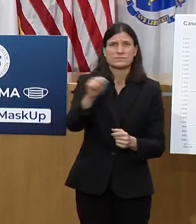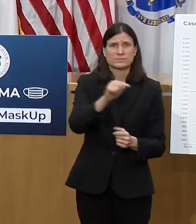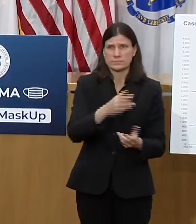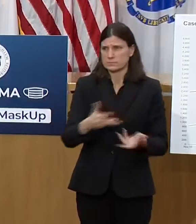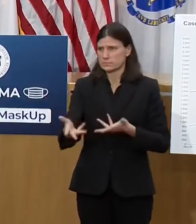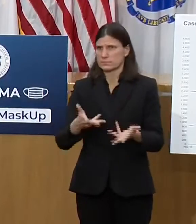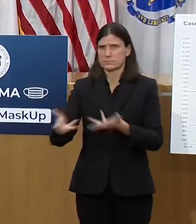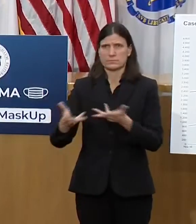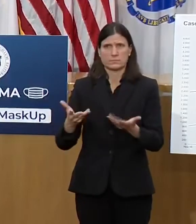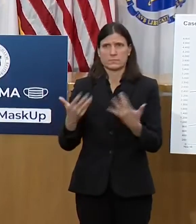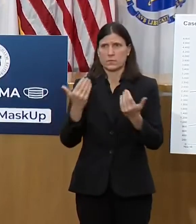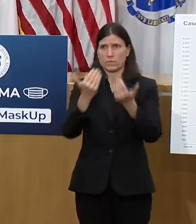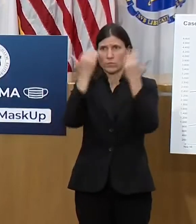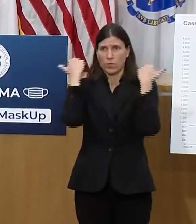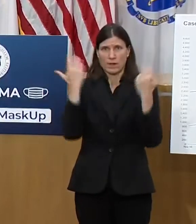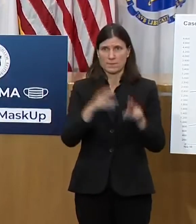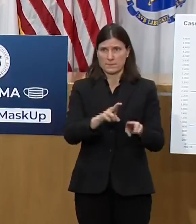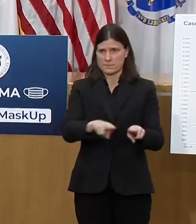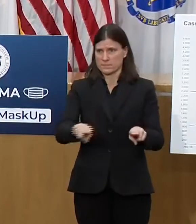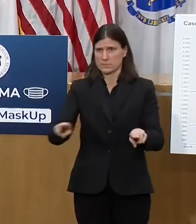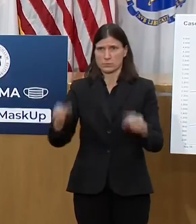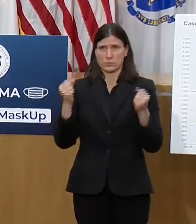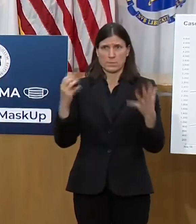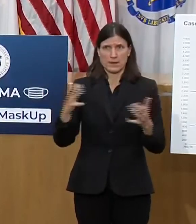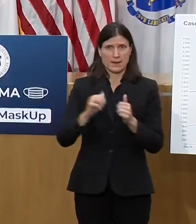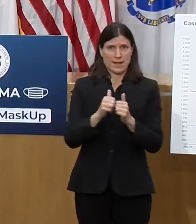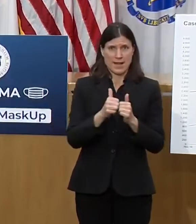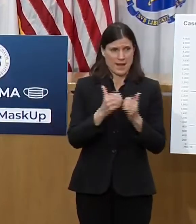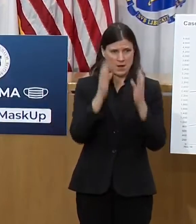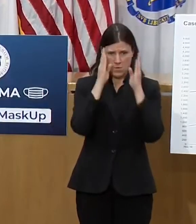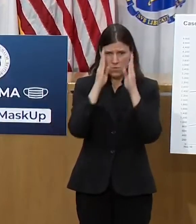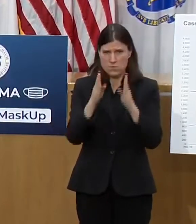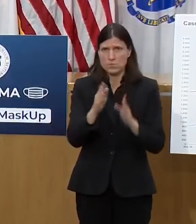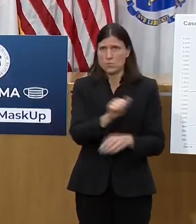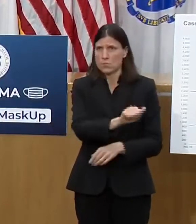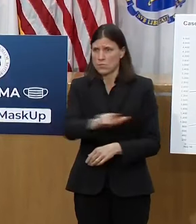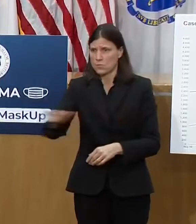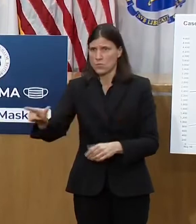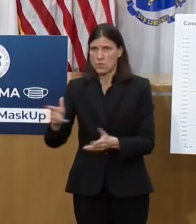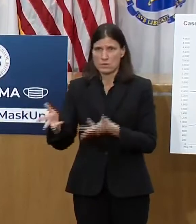limits, to take care of those with COVID and others.